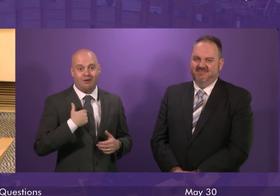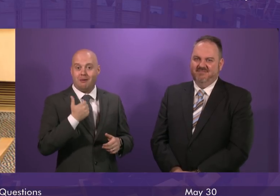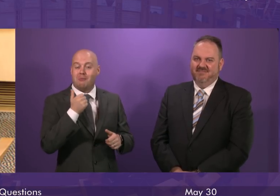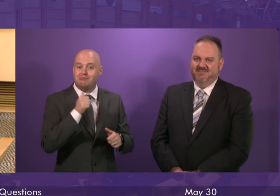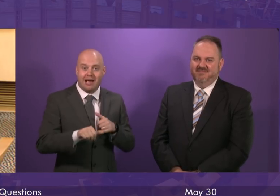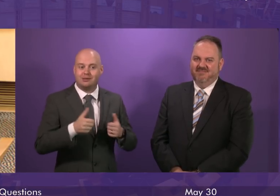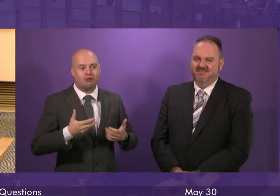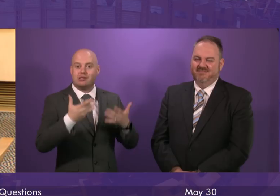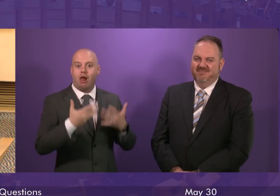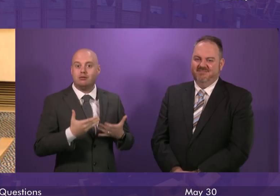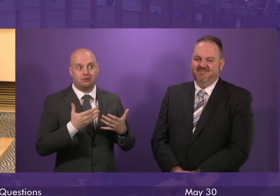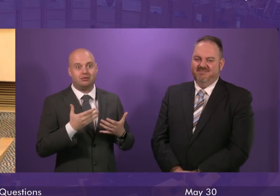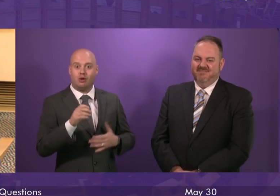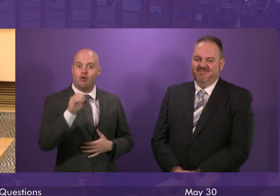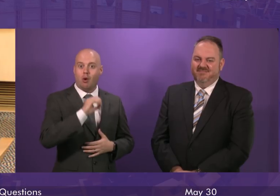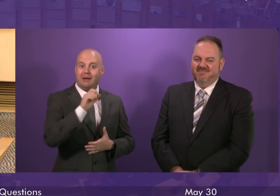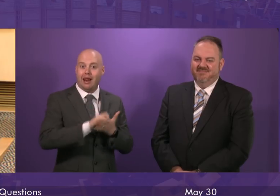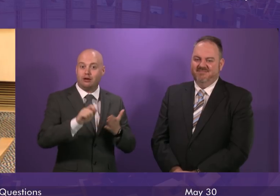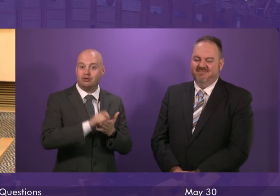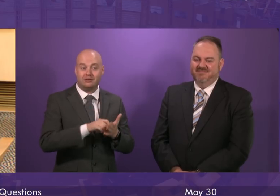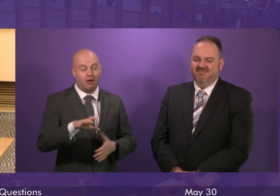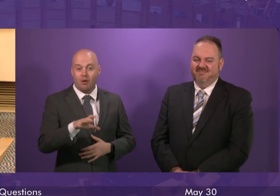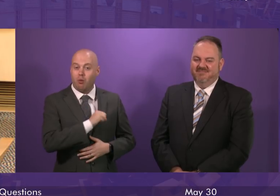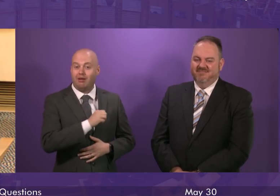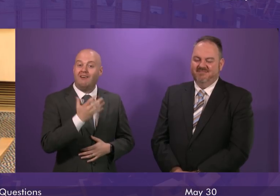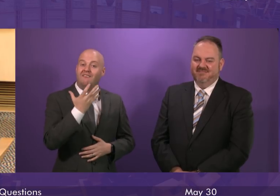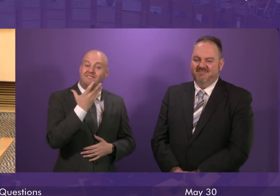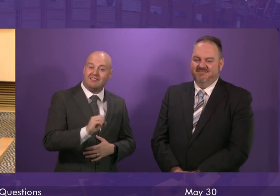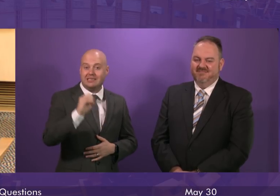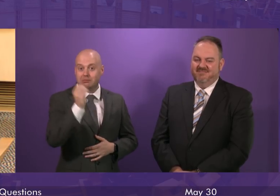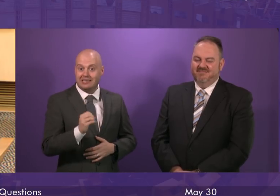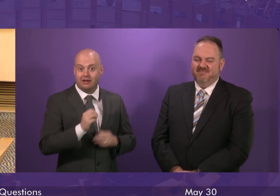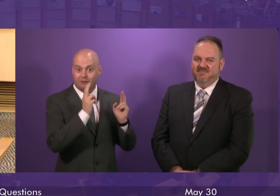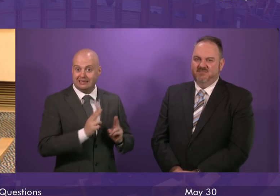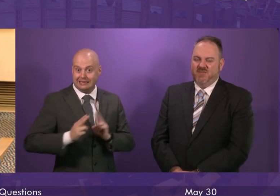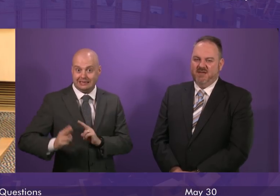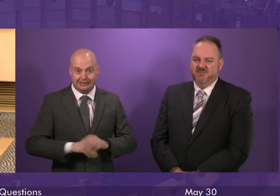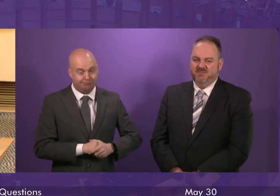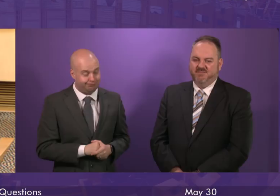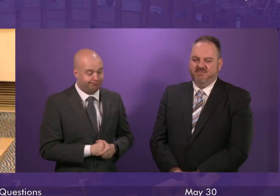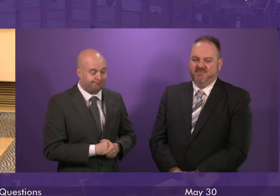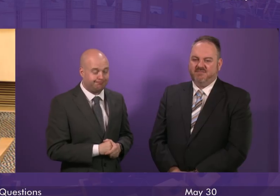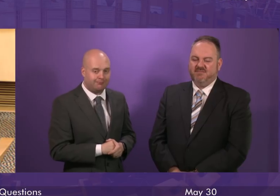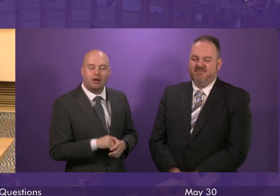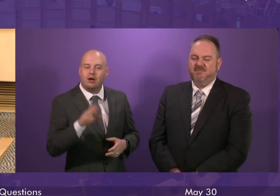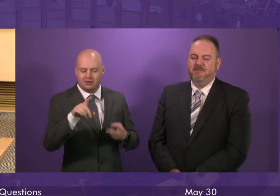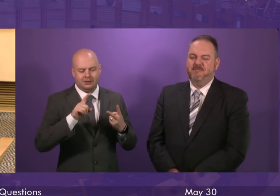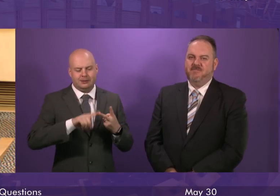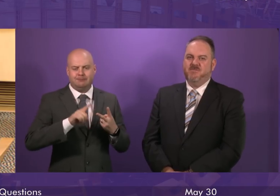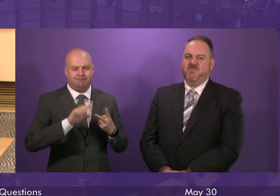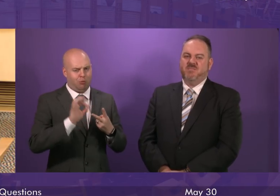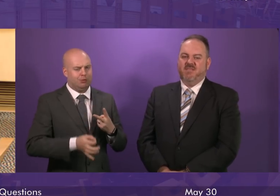result in a European election winning 50% of the seats. Can I secondly say to Willie Rennie I think